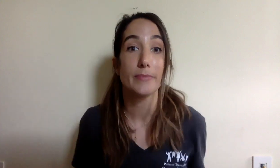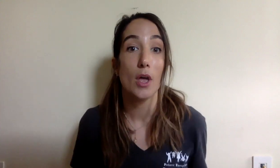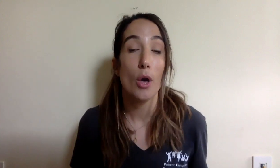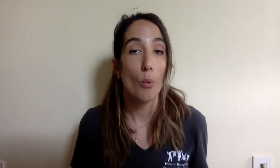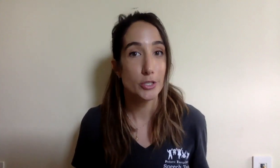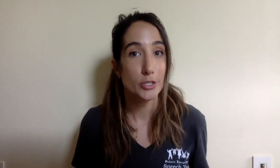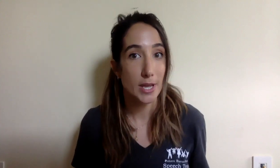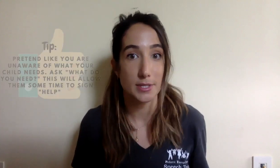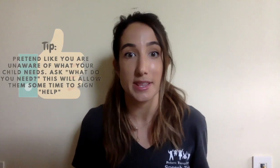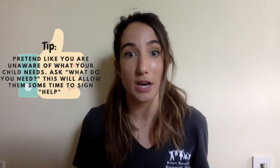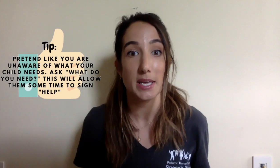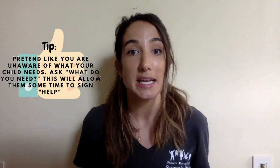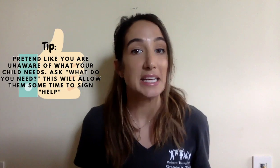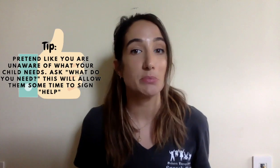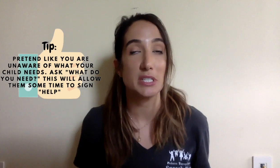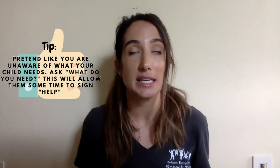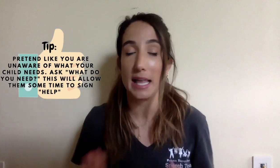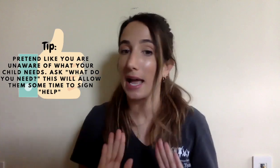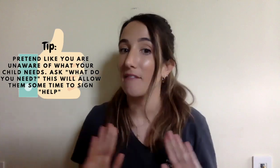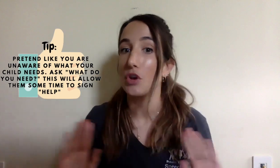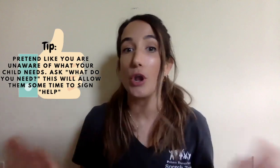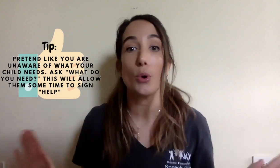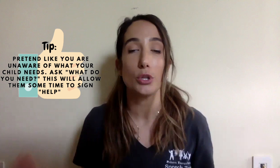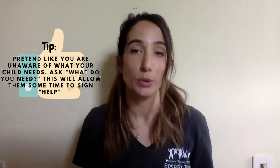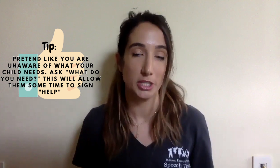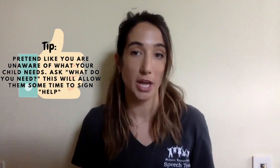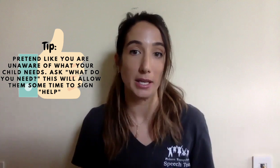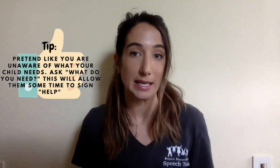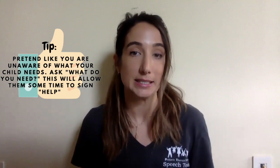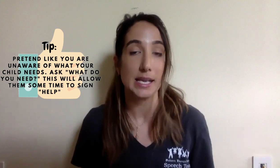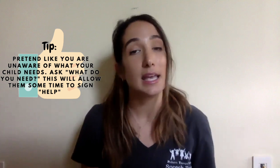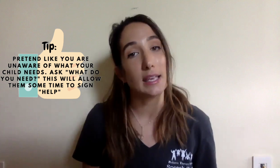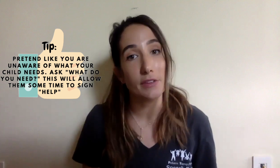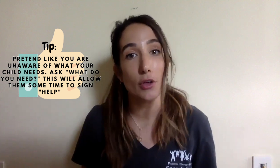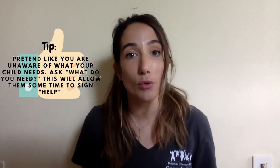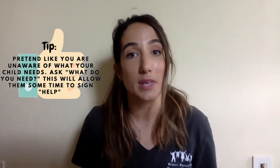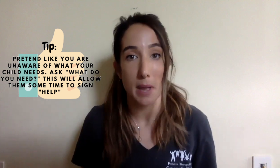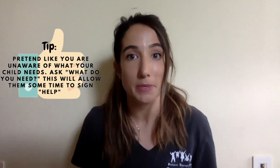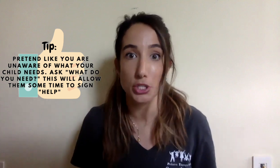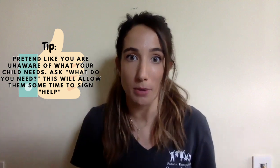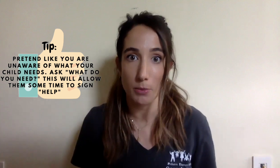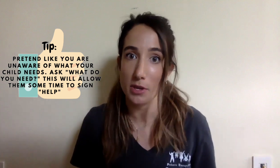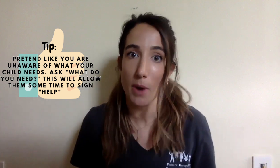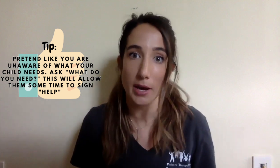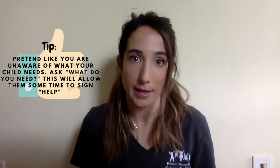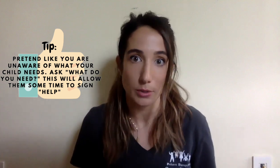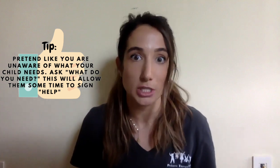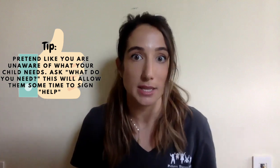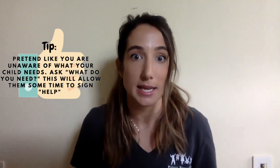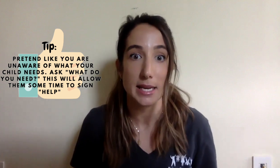One trick I use in therapy is pretending like I have no clue what a child needs, even though they may be showing me with their body language that they need